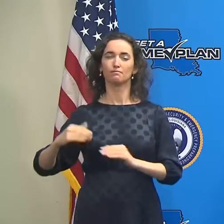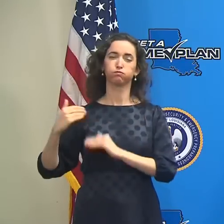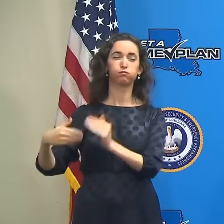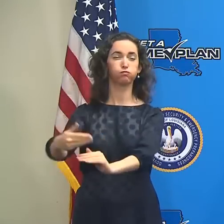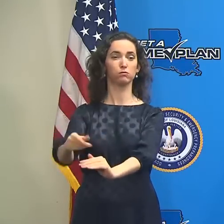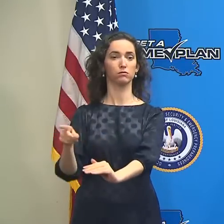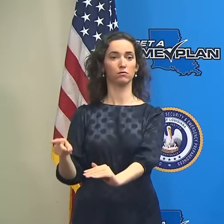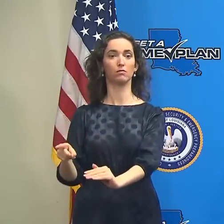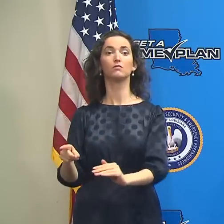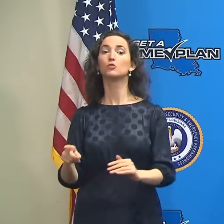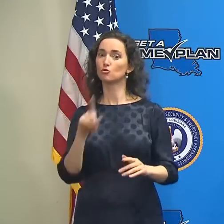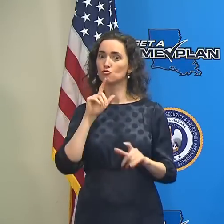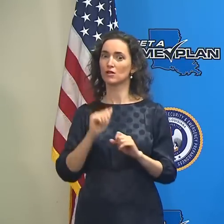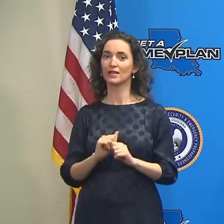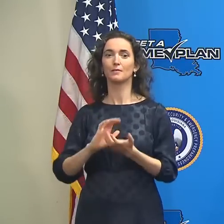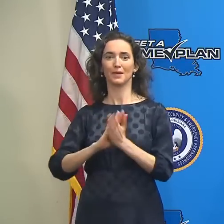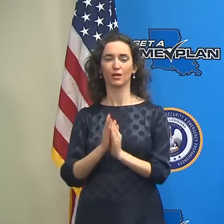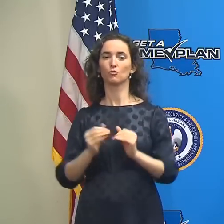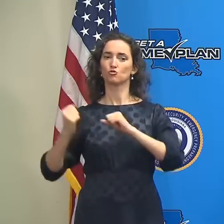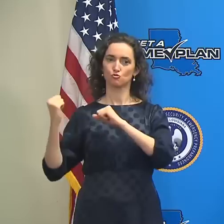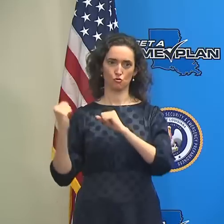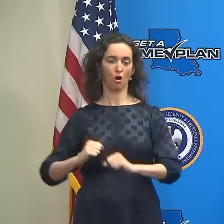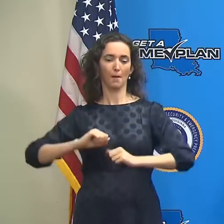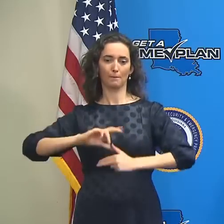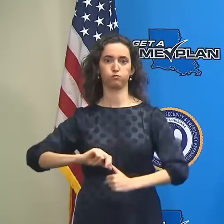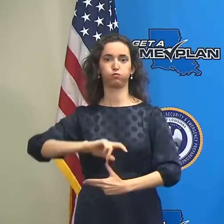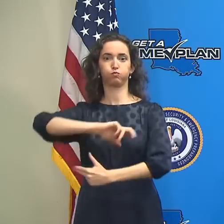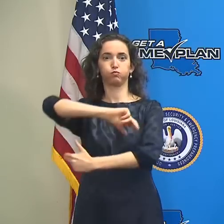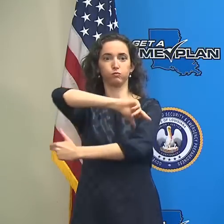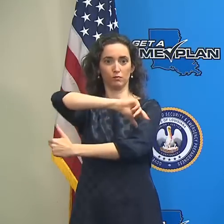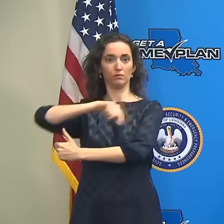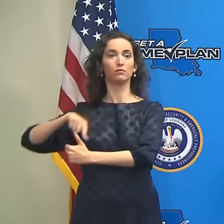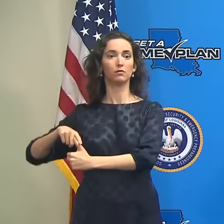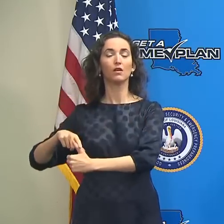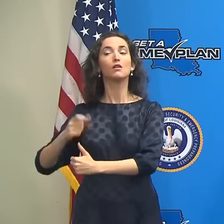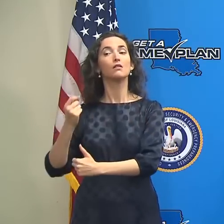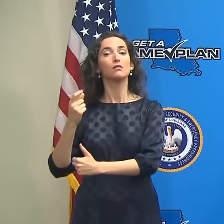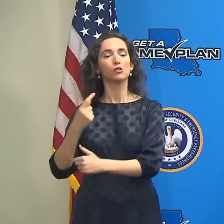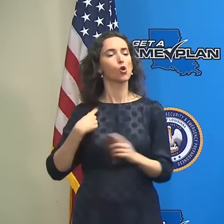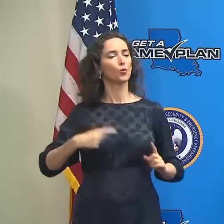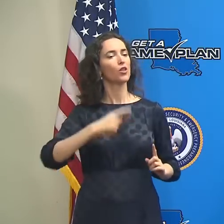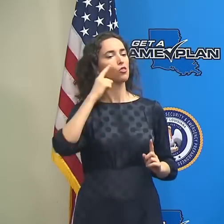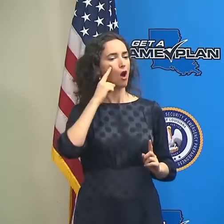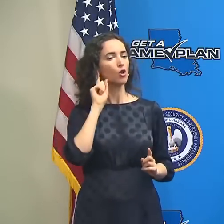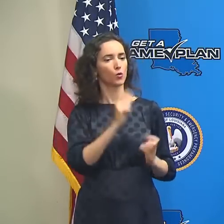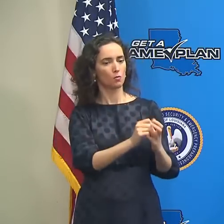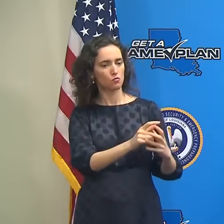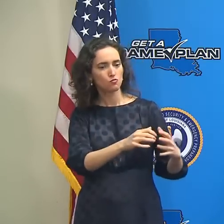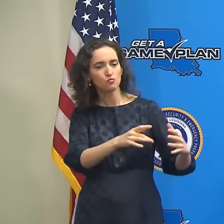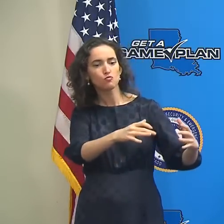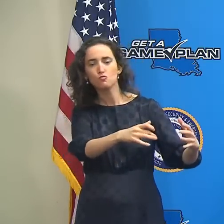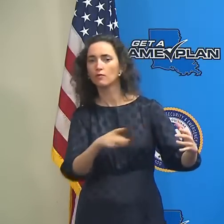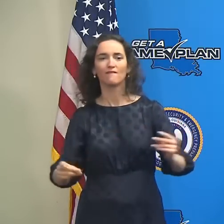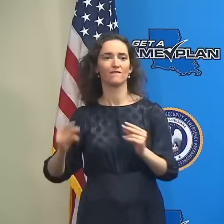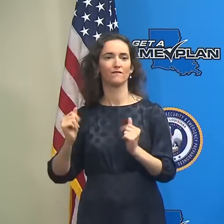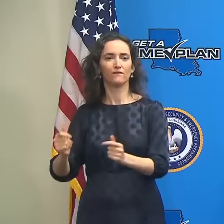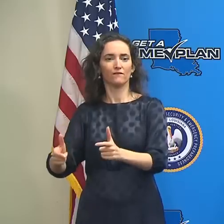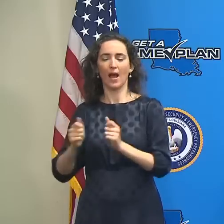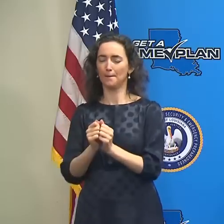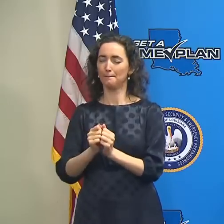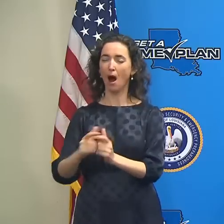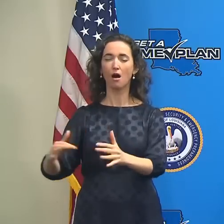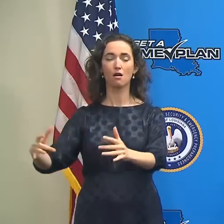is happening. As was expected, it's just happening to a greater degree, or at least faster than